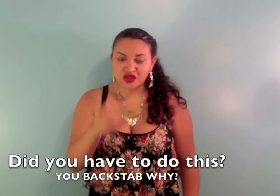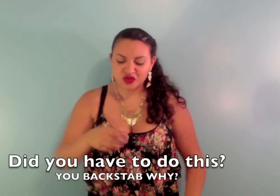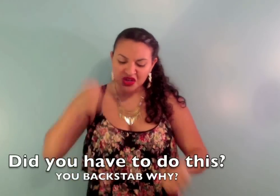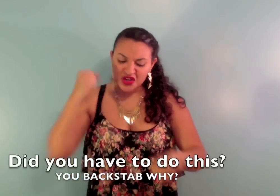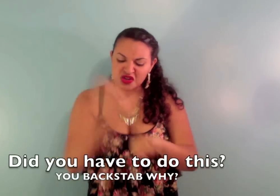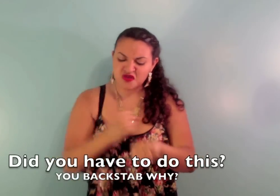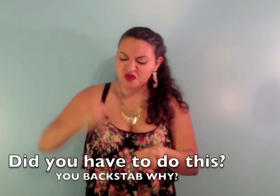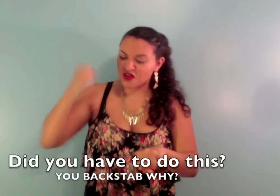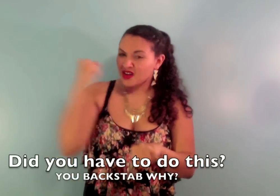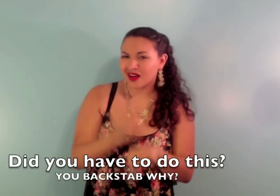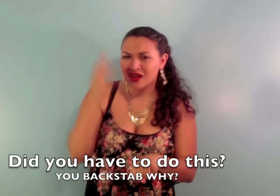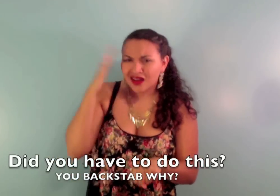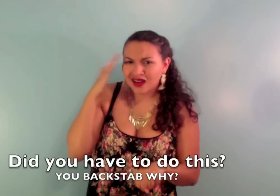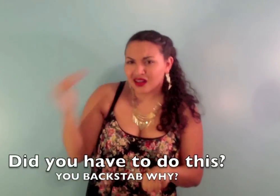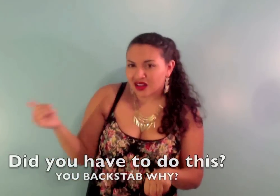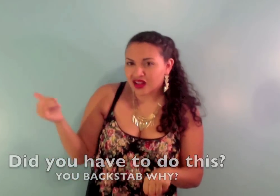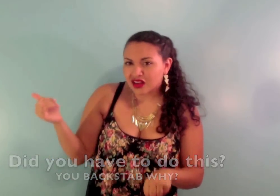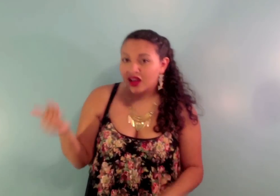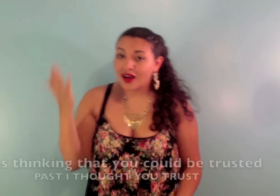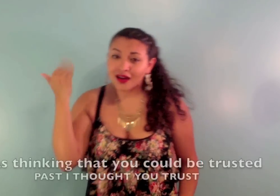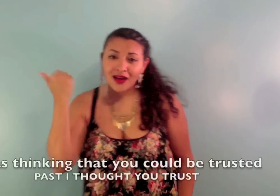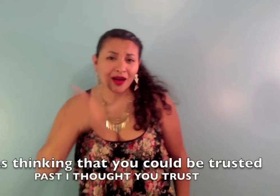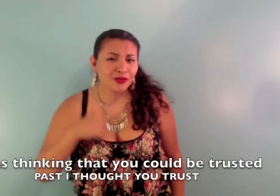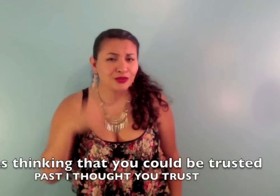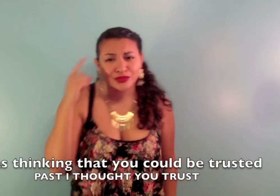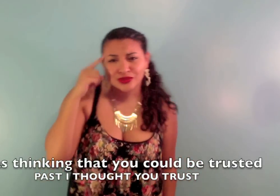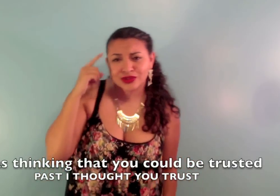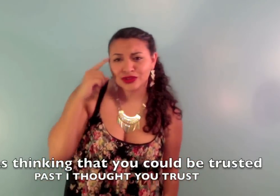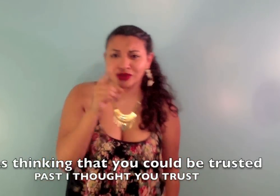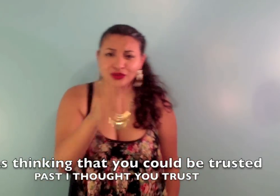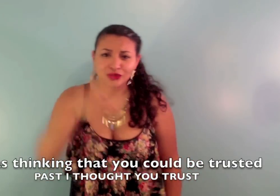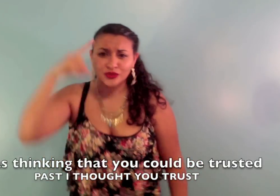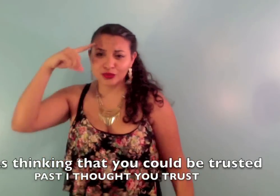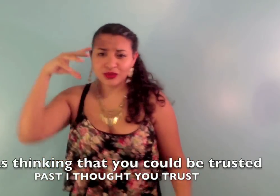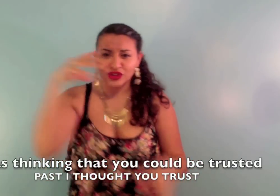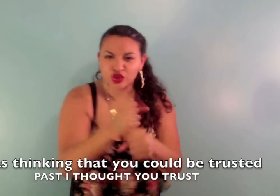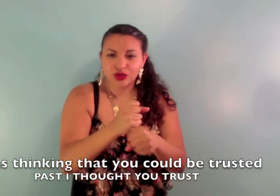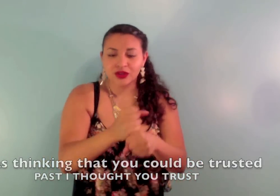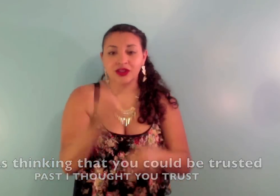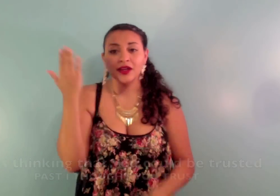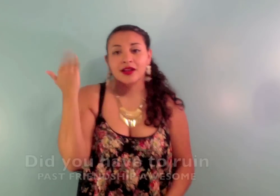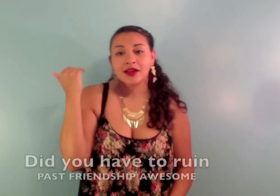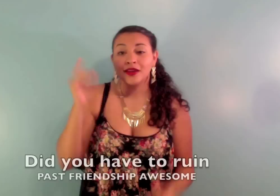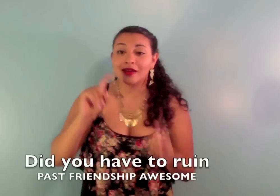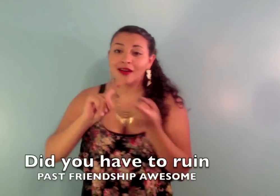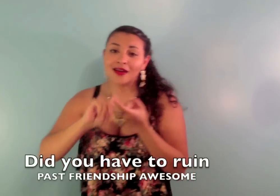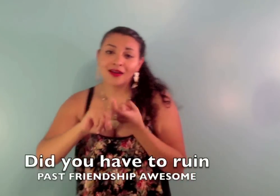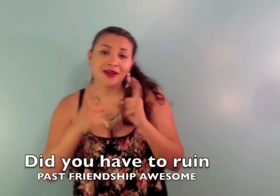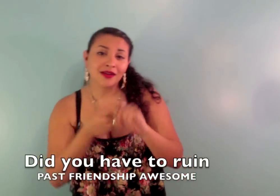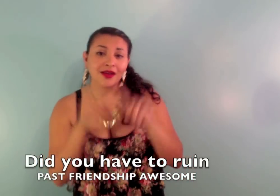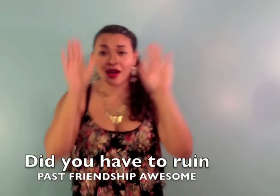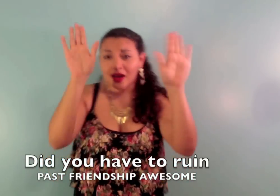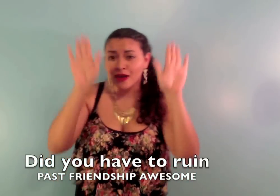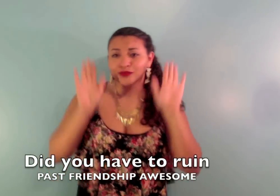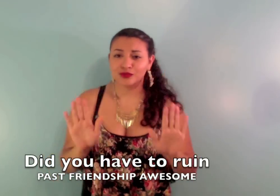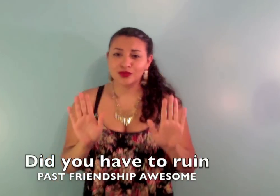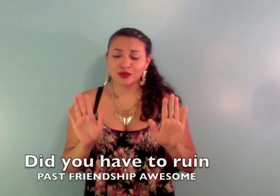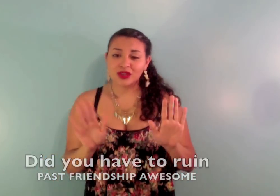you have to do this? I was thinking that you could be trusted Did you have to ruin